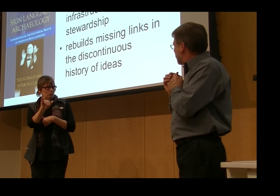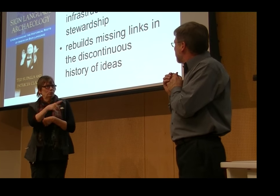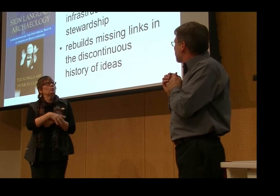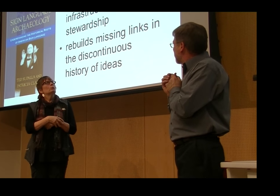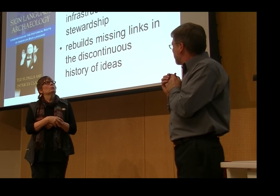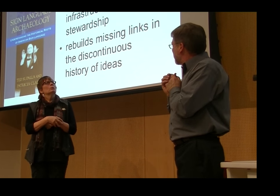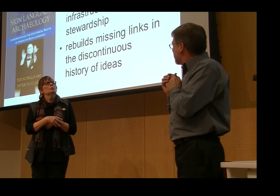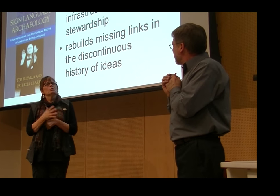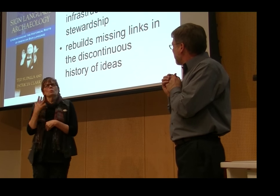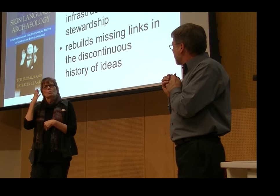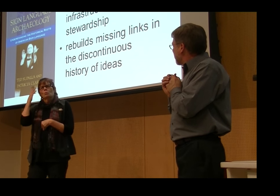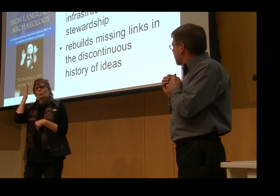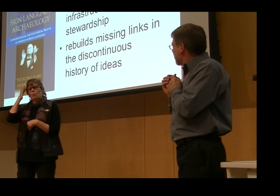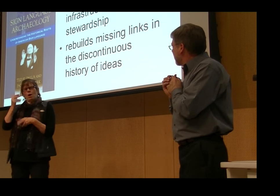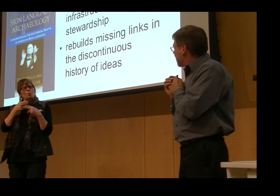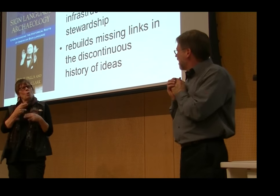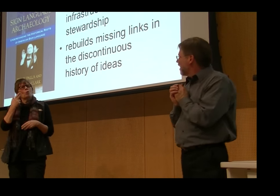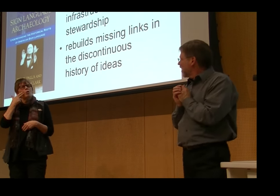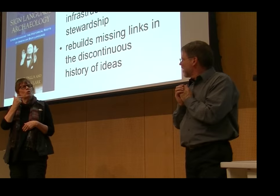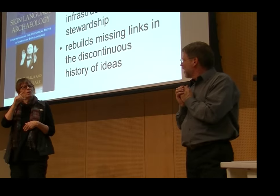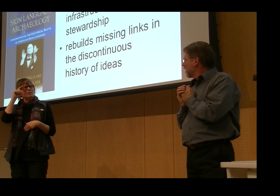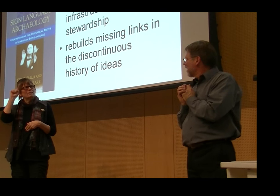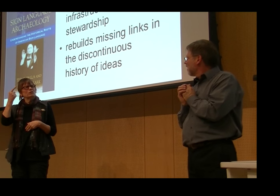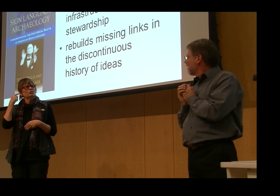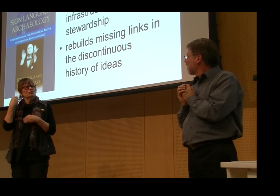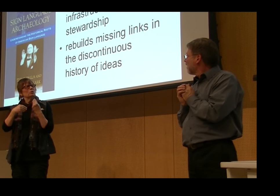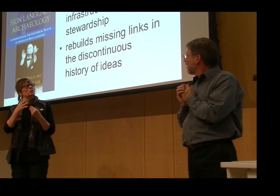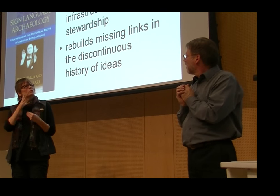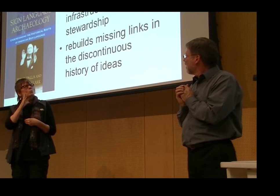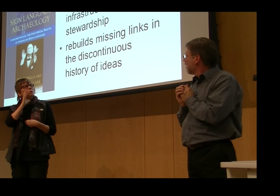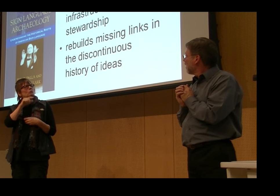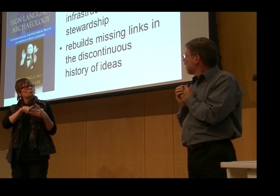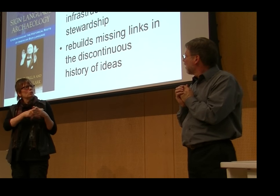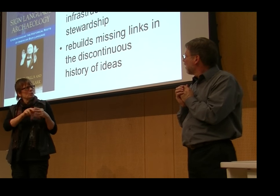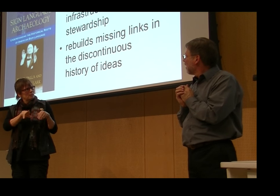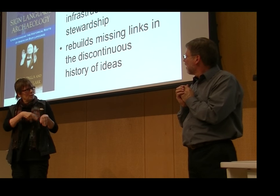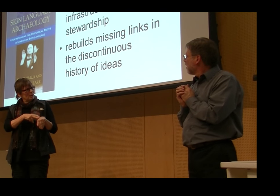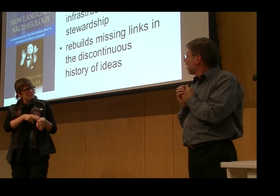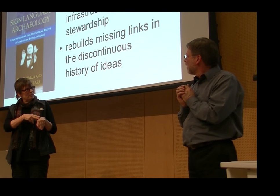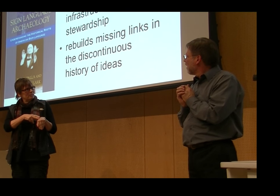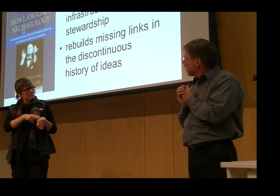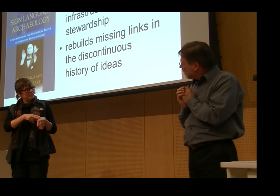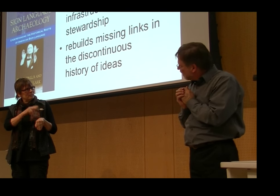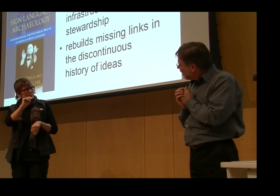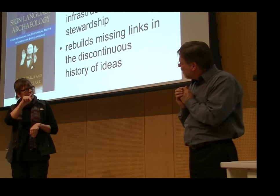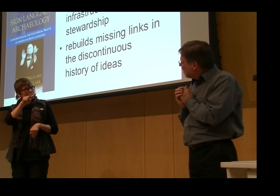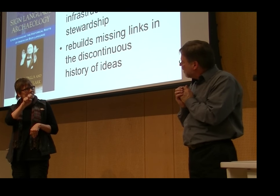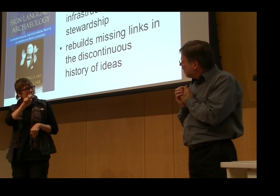Hi, Ted. My question for you relates to, is a historical question as well. Why